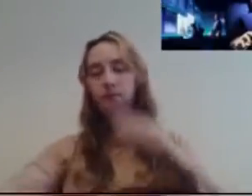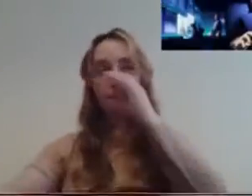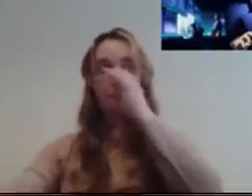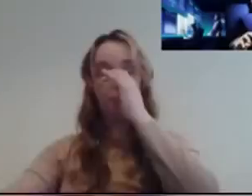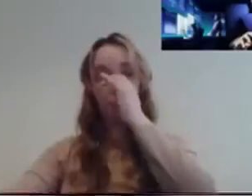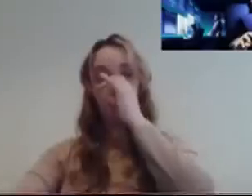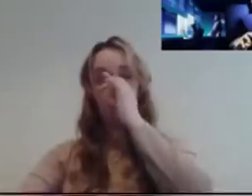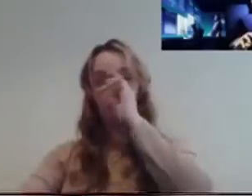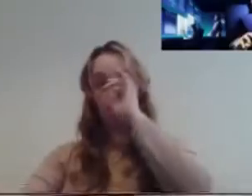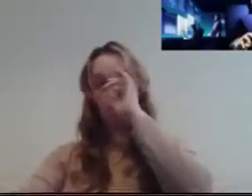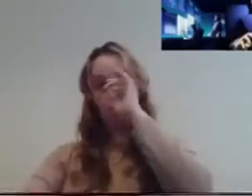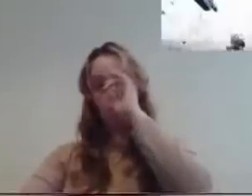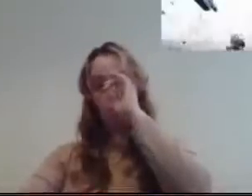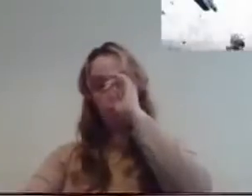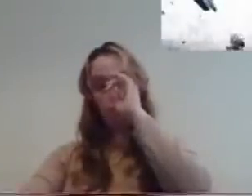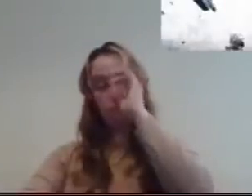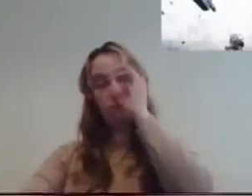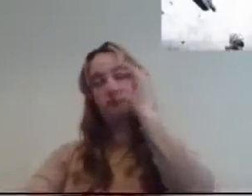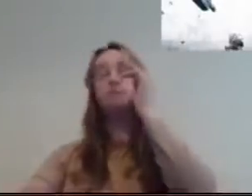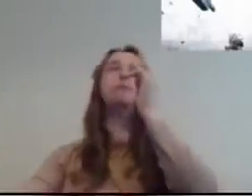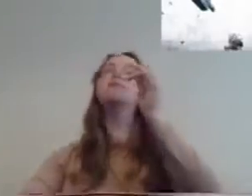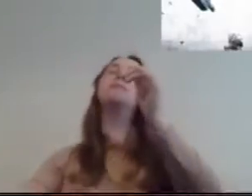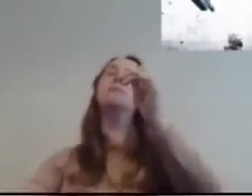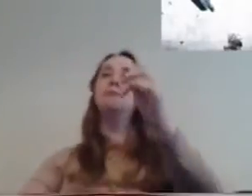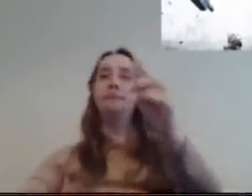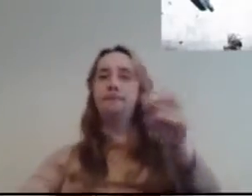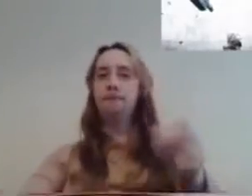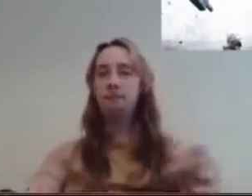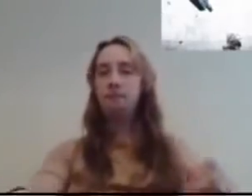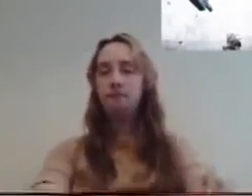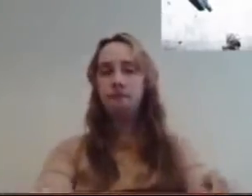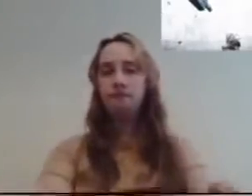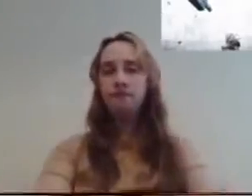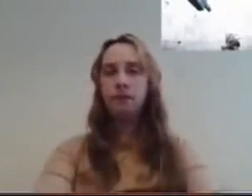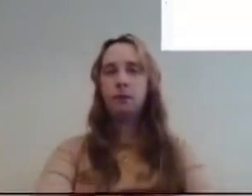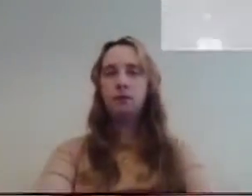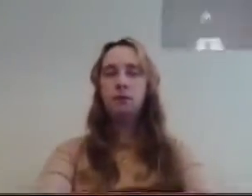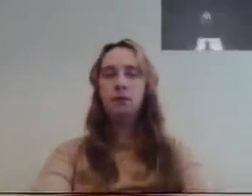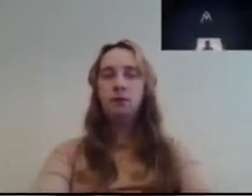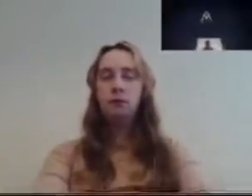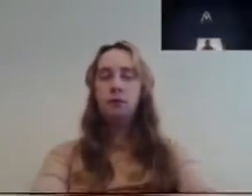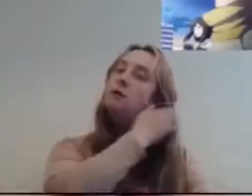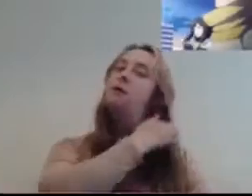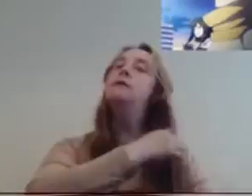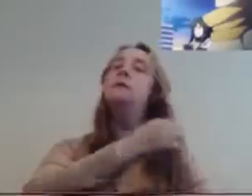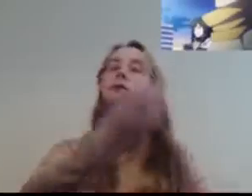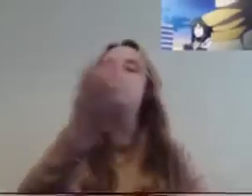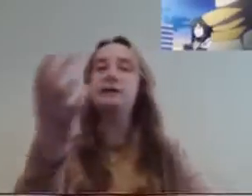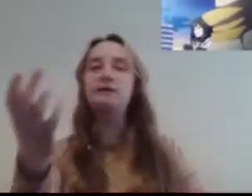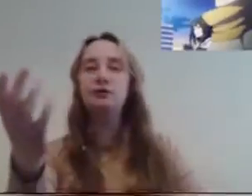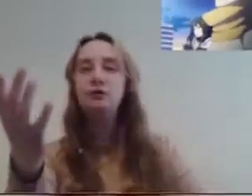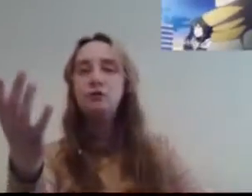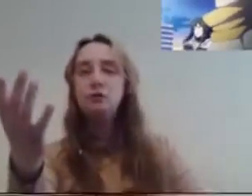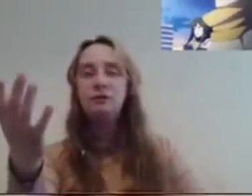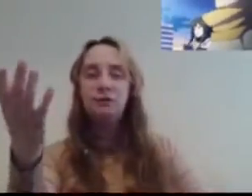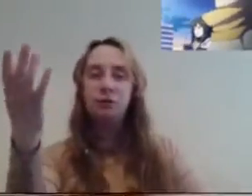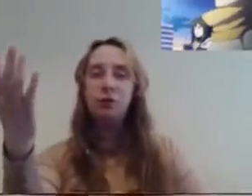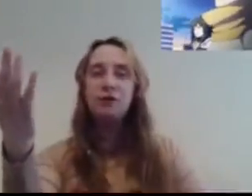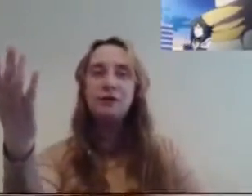It's just that the memories are causing my body to throb with pain. He stared me straight in the eyes before saying